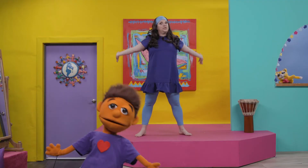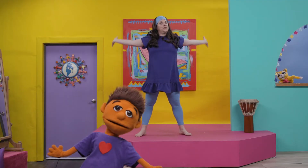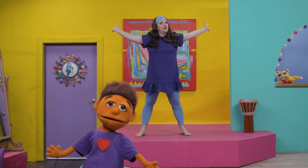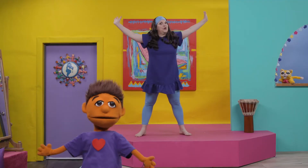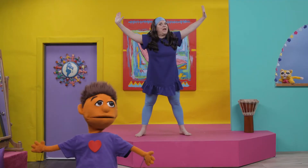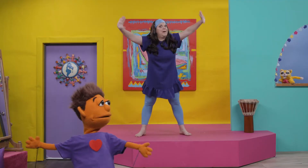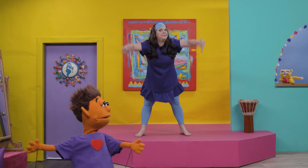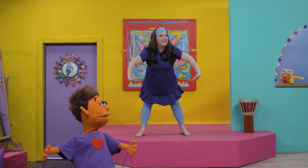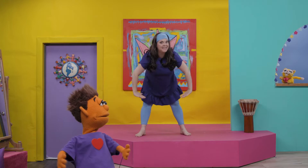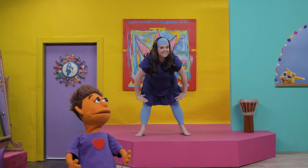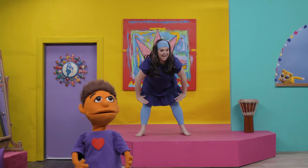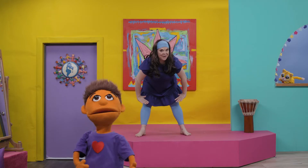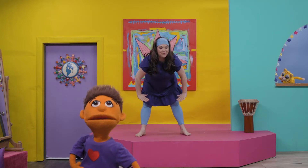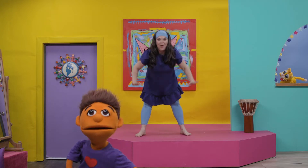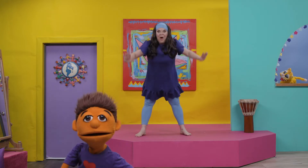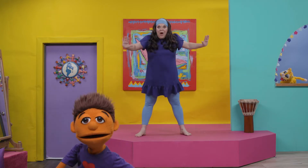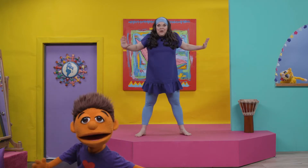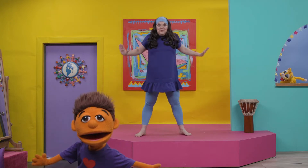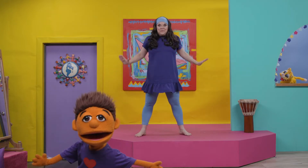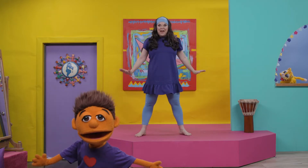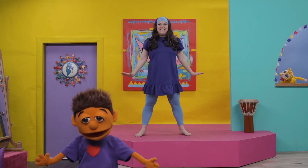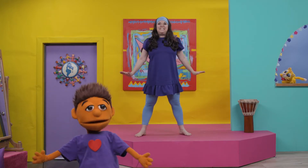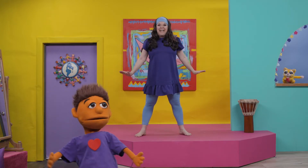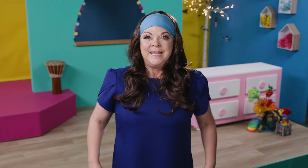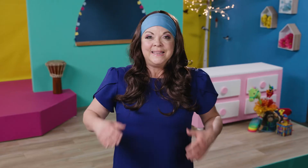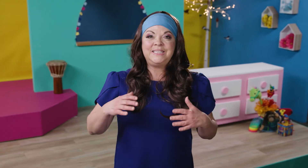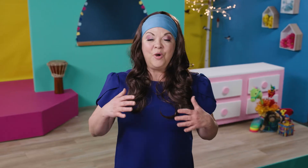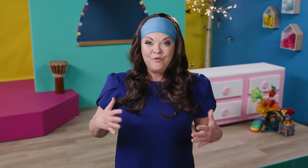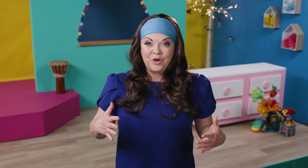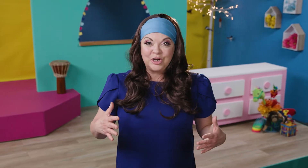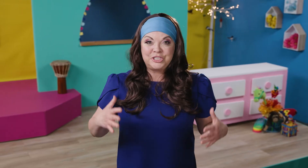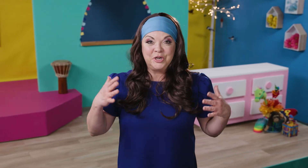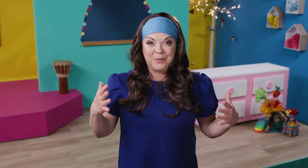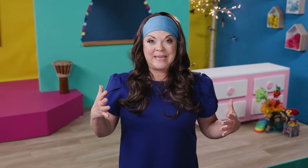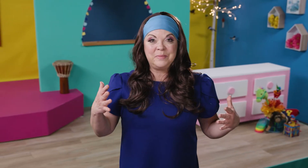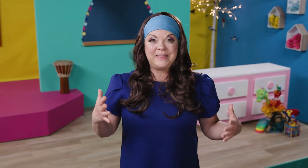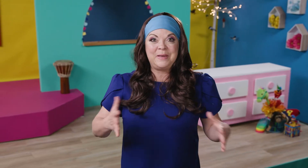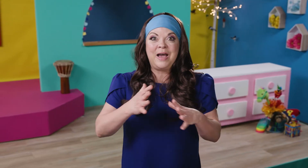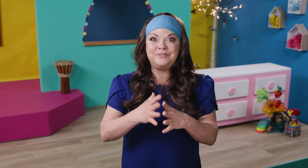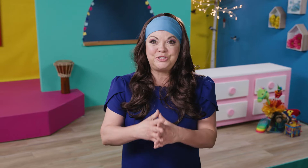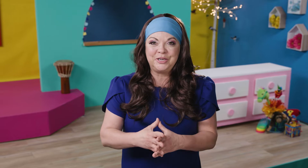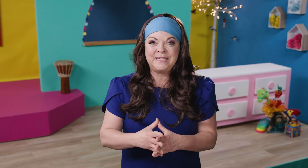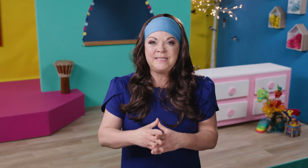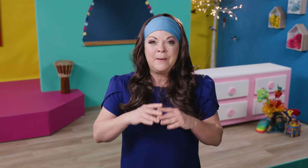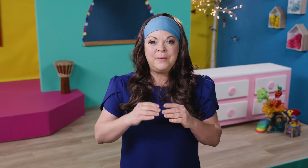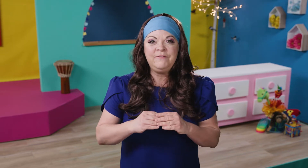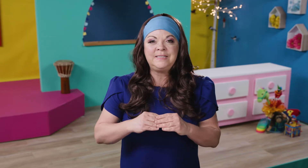as the solution to our dance adventure. This overarching curriculum theme of circus pivots